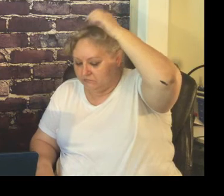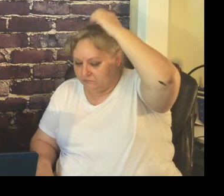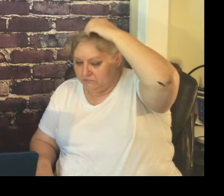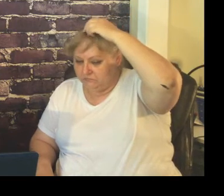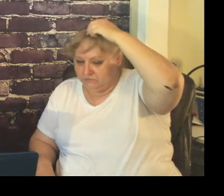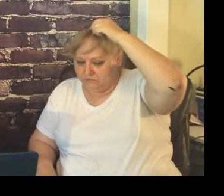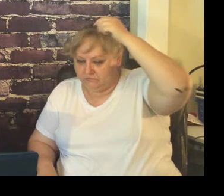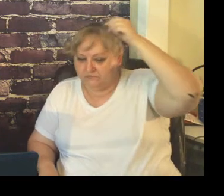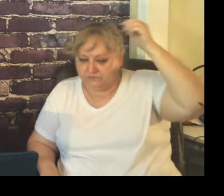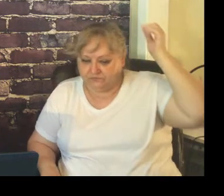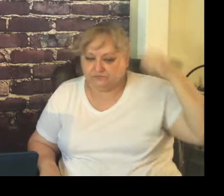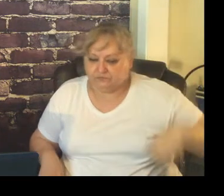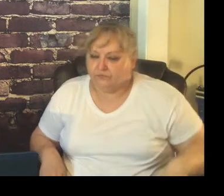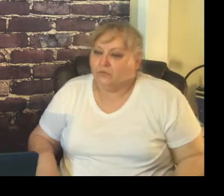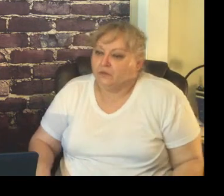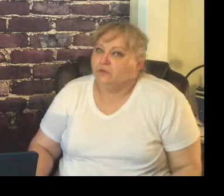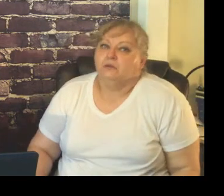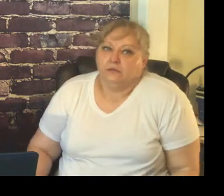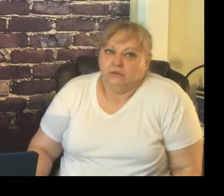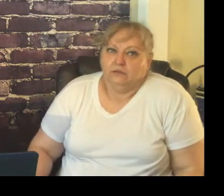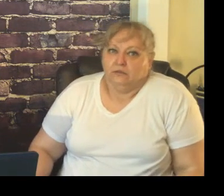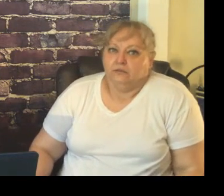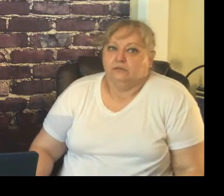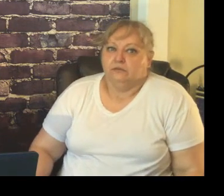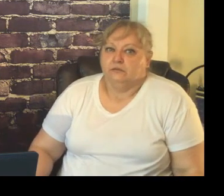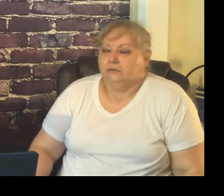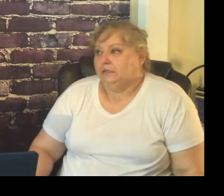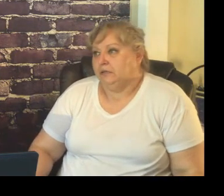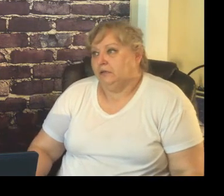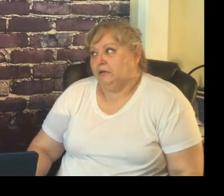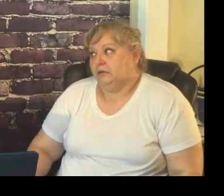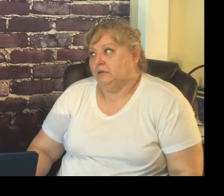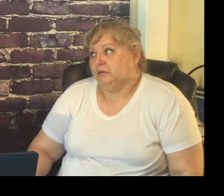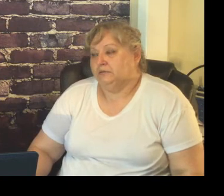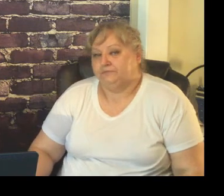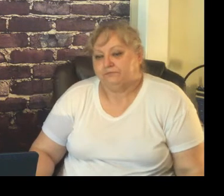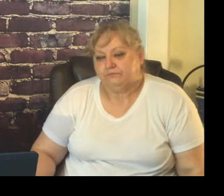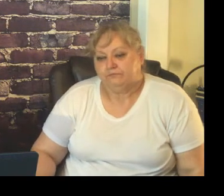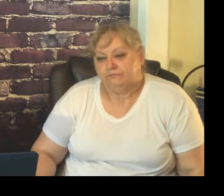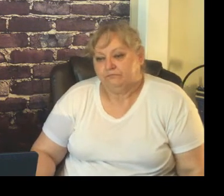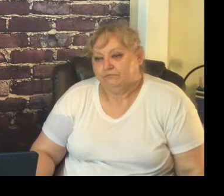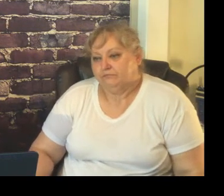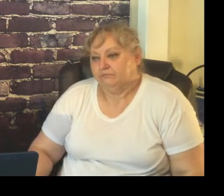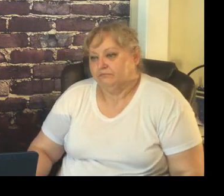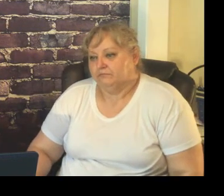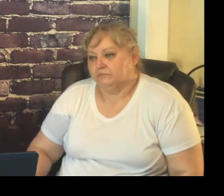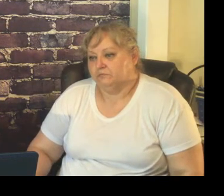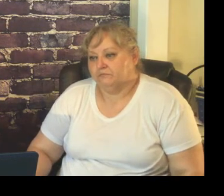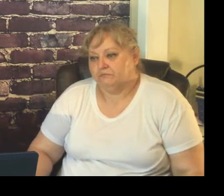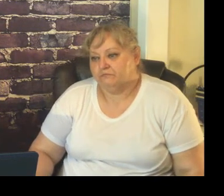are we know we only have a few more weeks of supper vacation left before we have to jump into all these professional developments and so forth